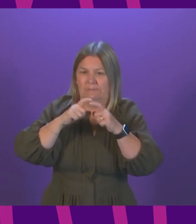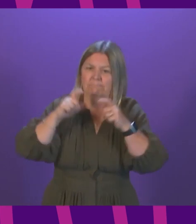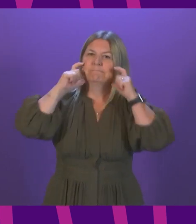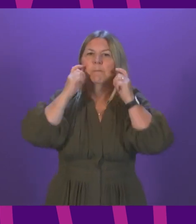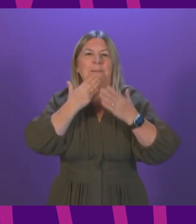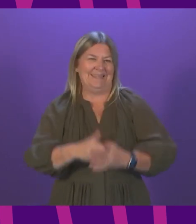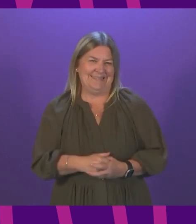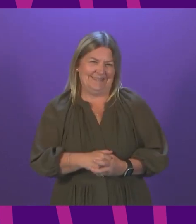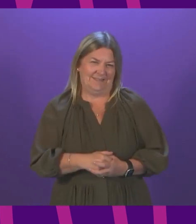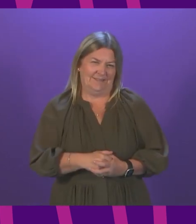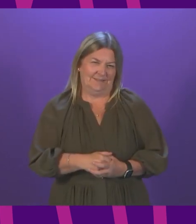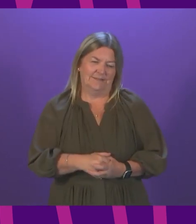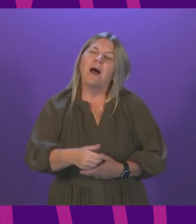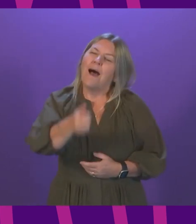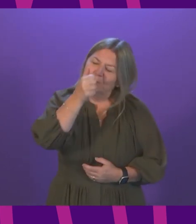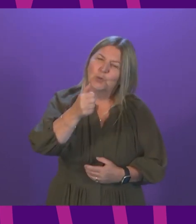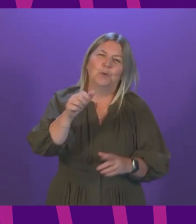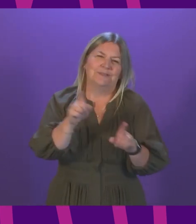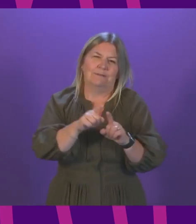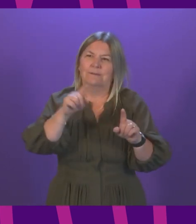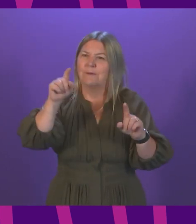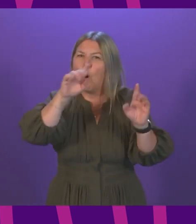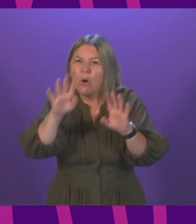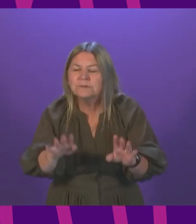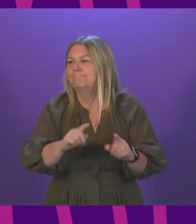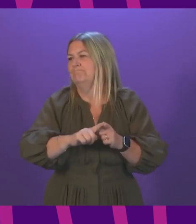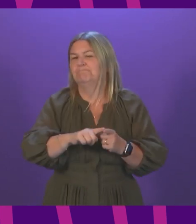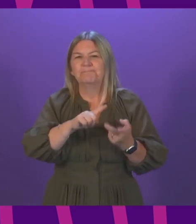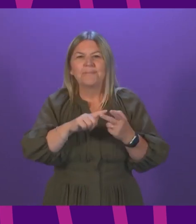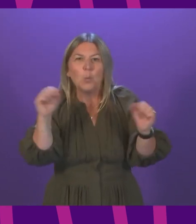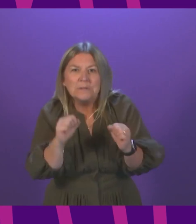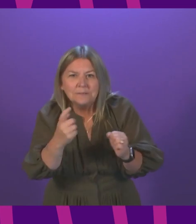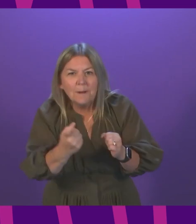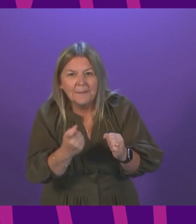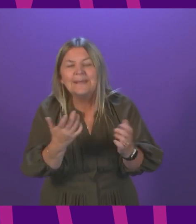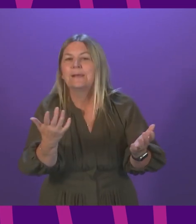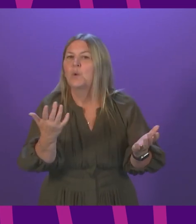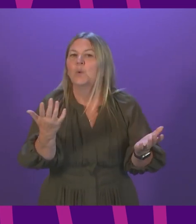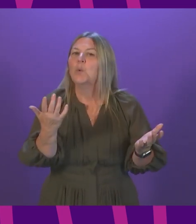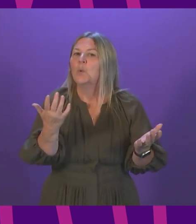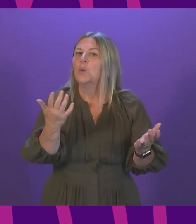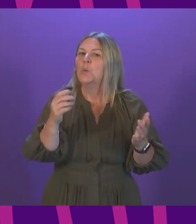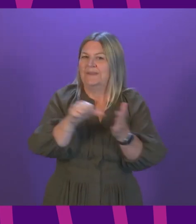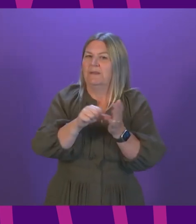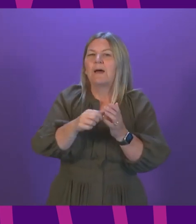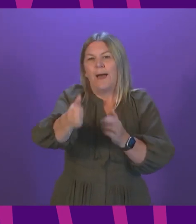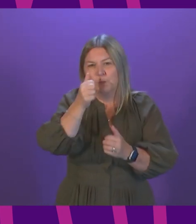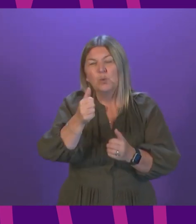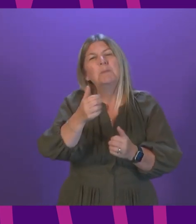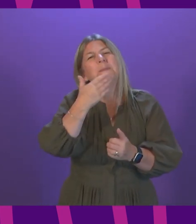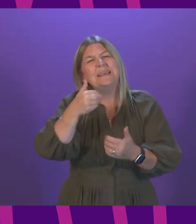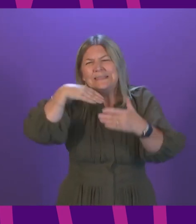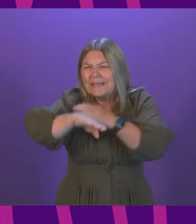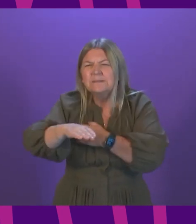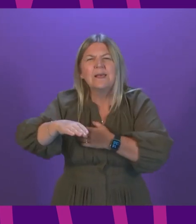this will get harder for all of us as we move into autumn and winter, but outdoor meetings do remain safer. When meeting indoors, open windows